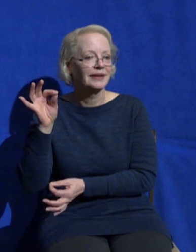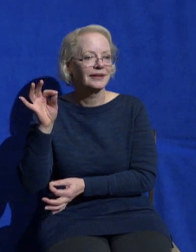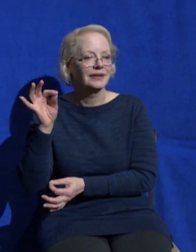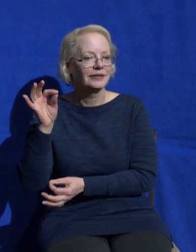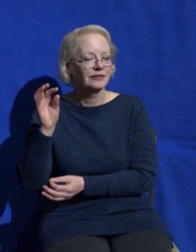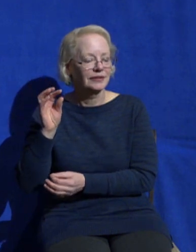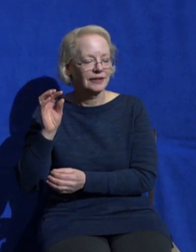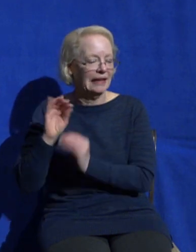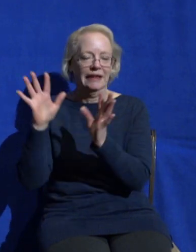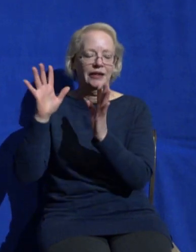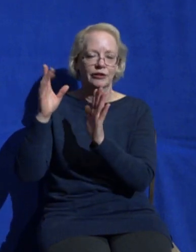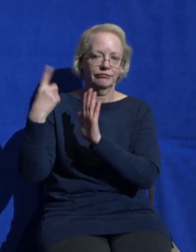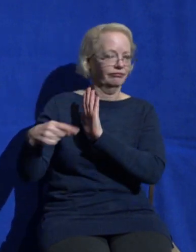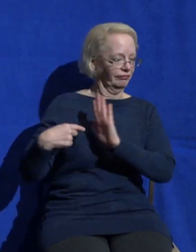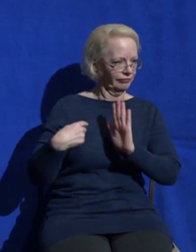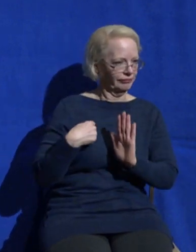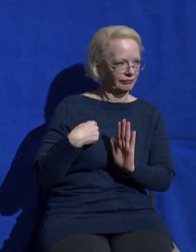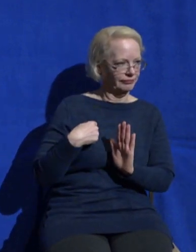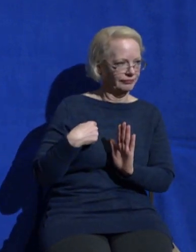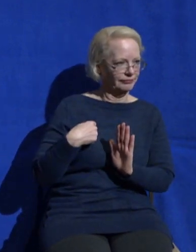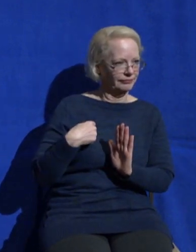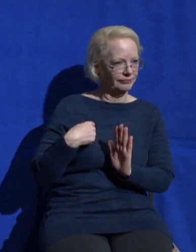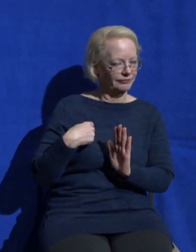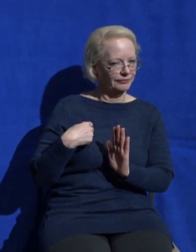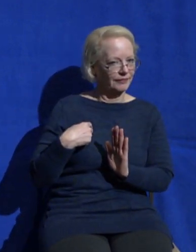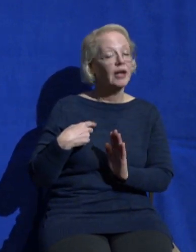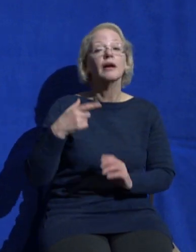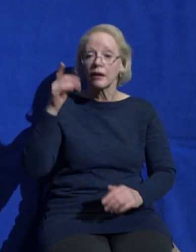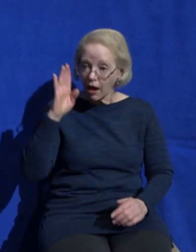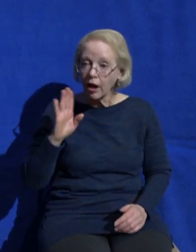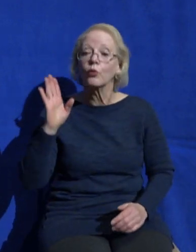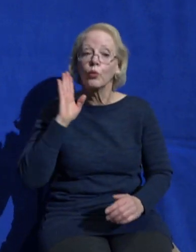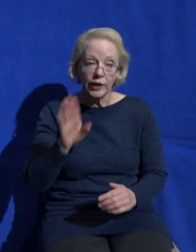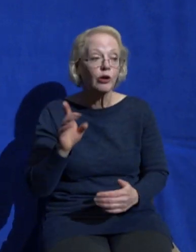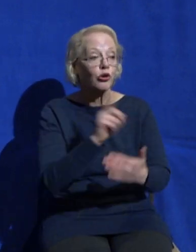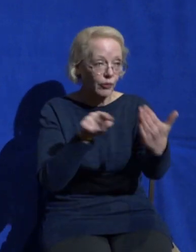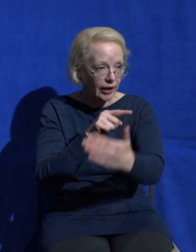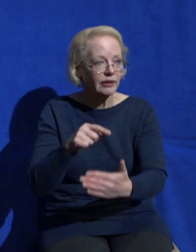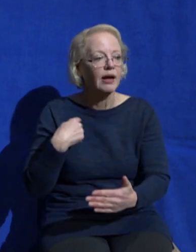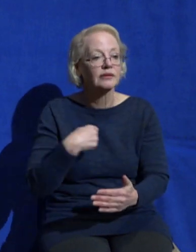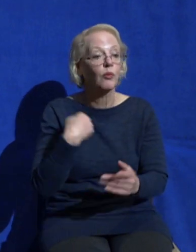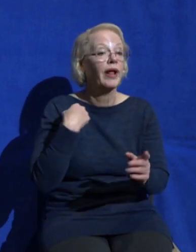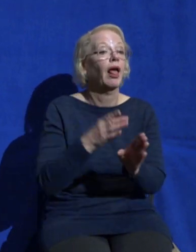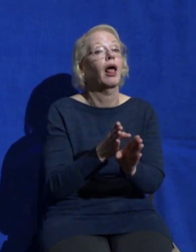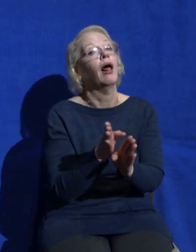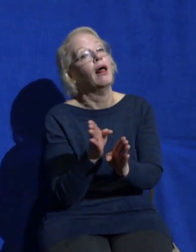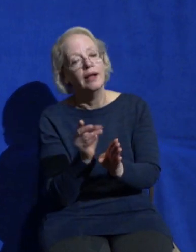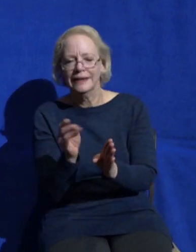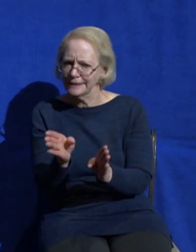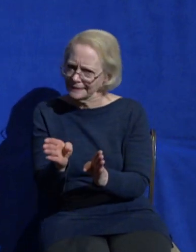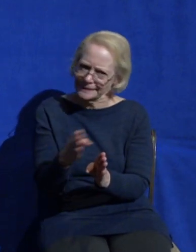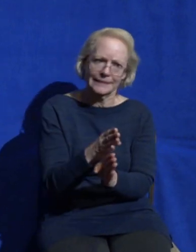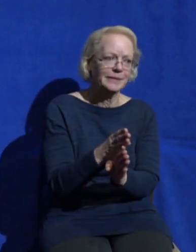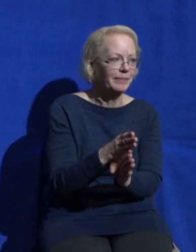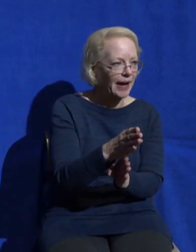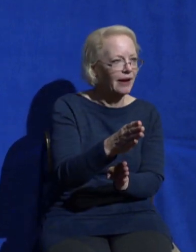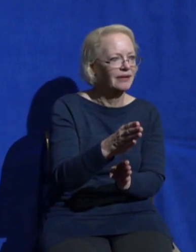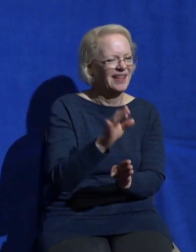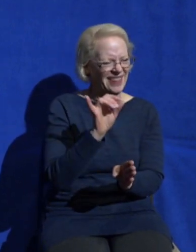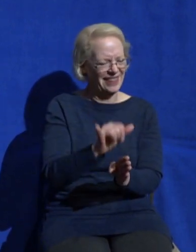me and God will correct us and lead us back onto the path of abundant life when we slow down long enough to let him